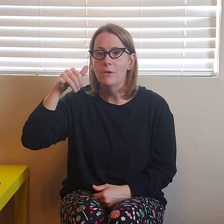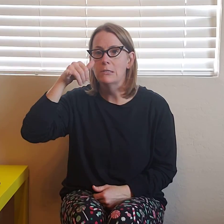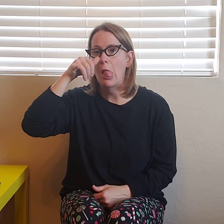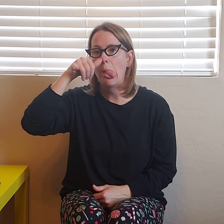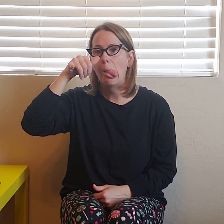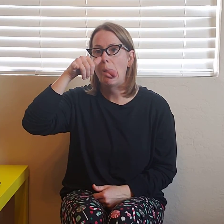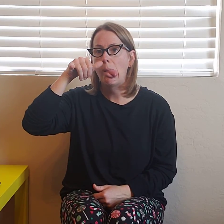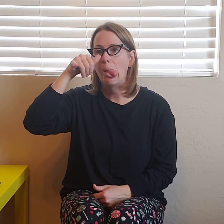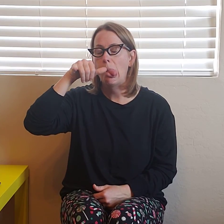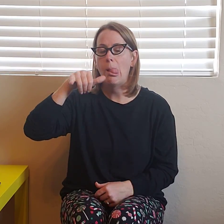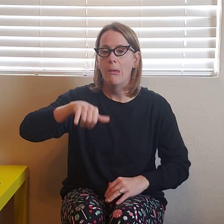face